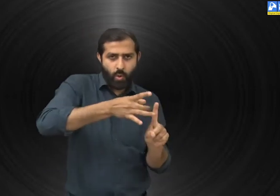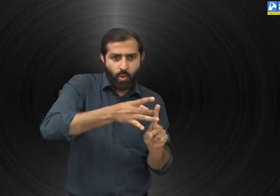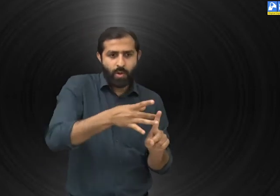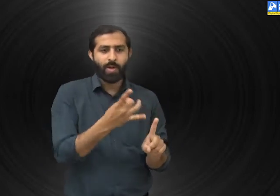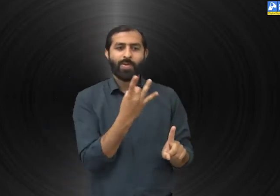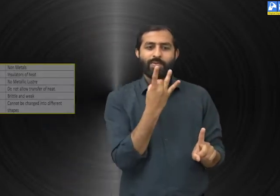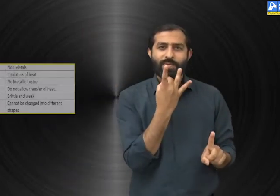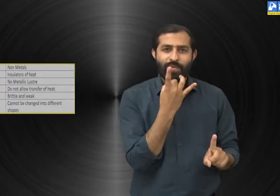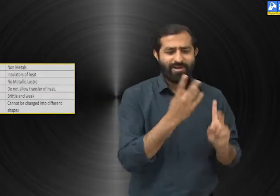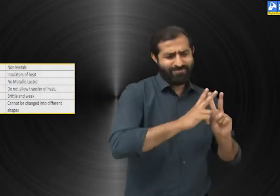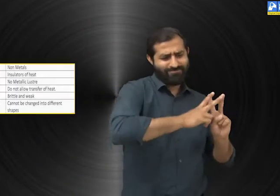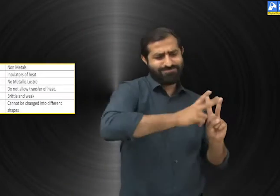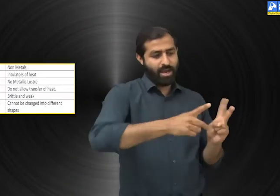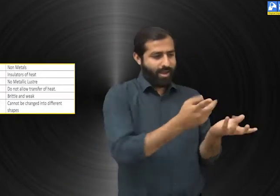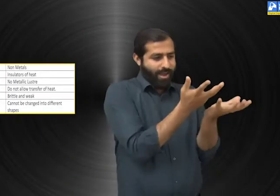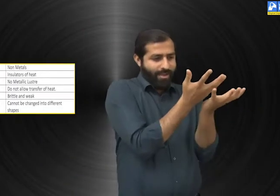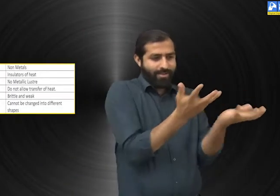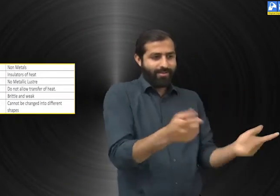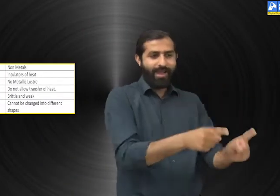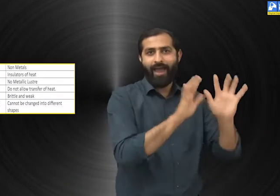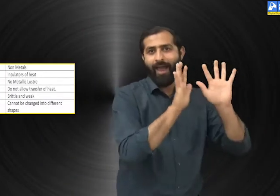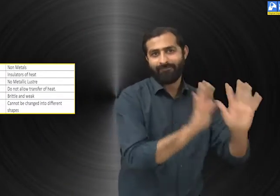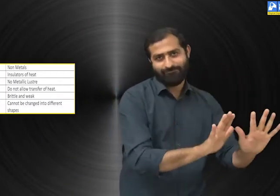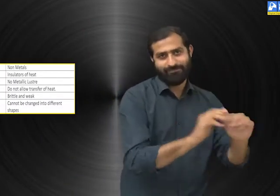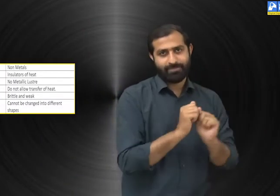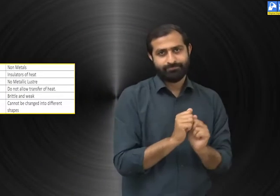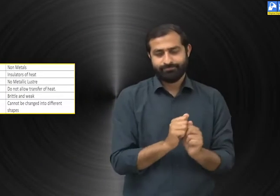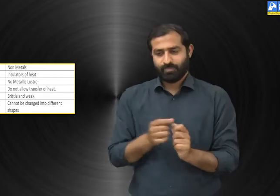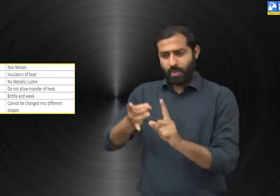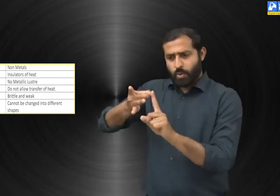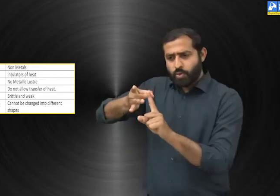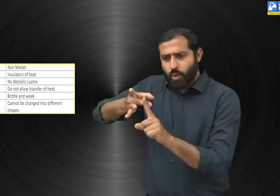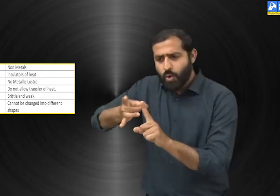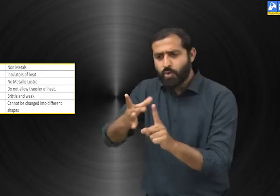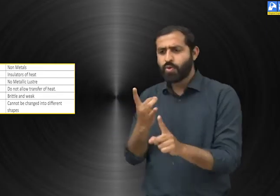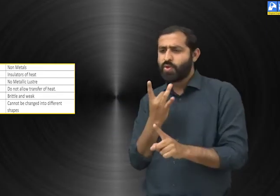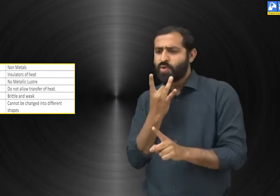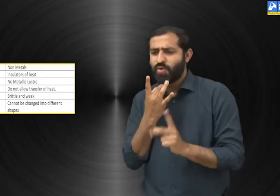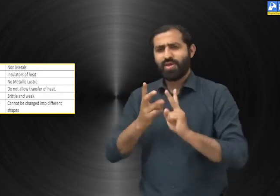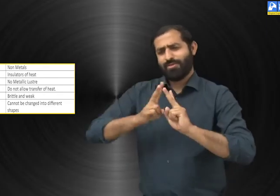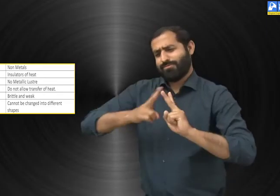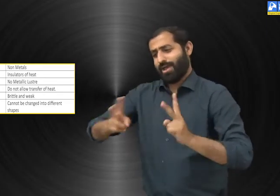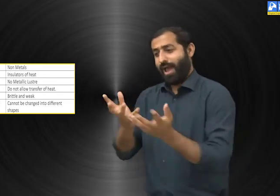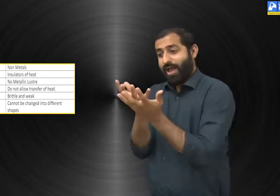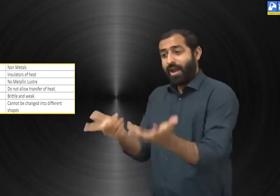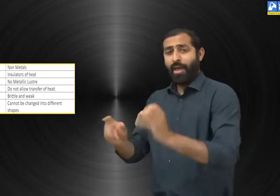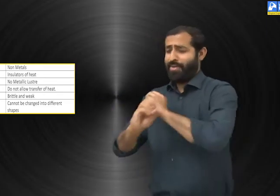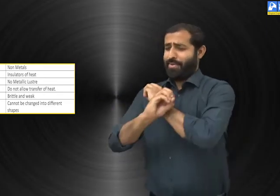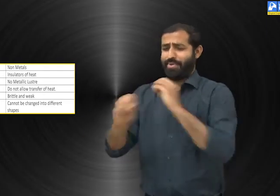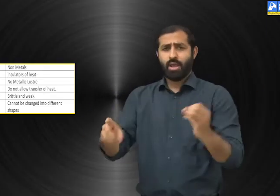and non-metals. I will tell you the points. Then you